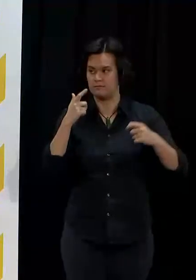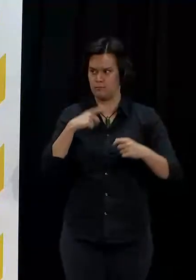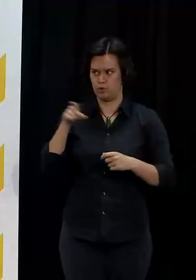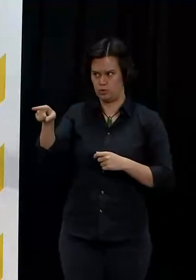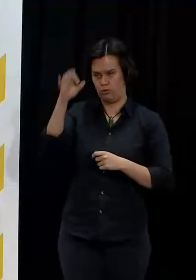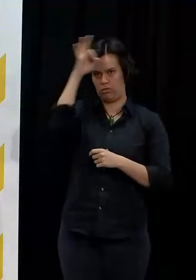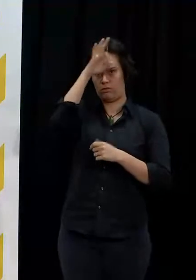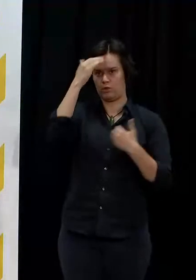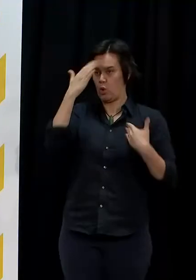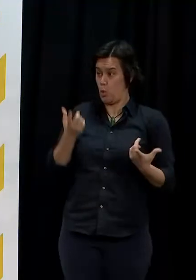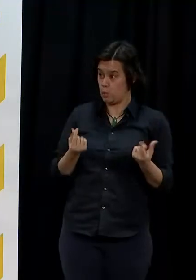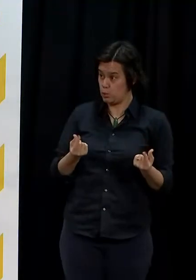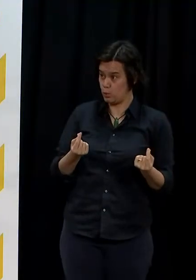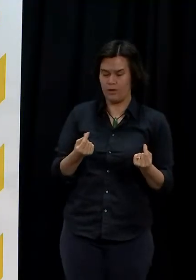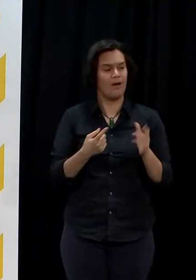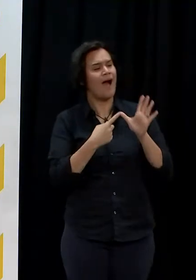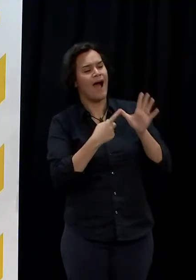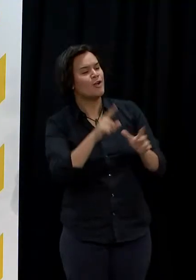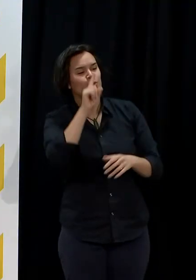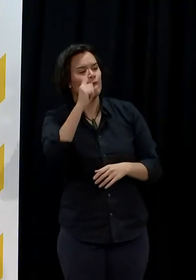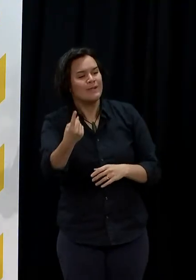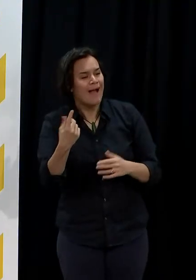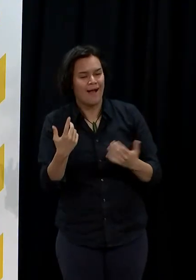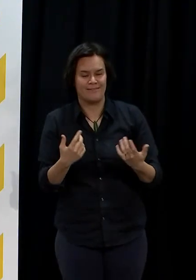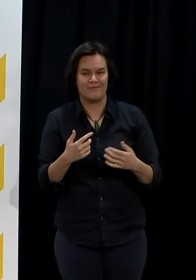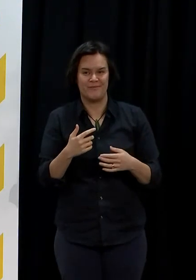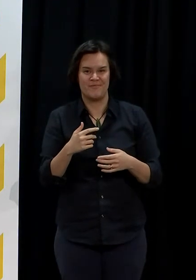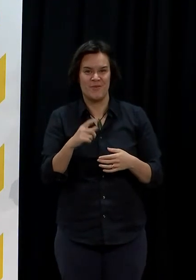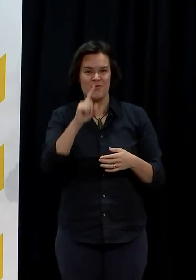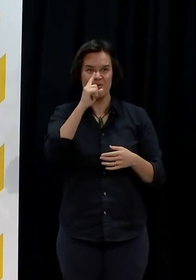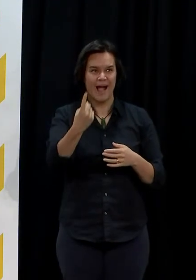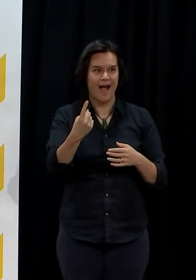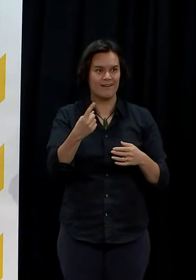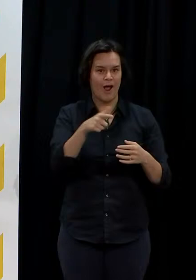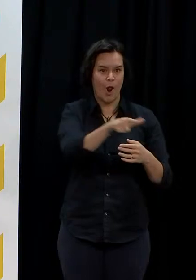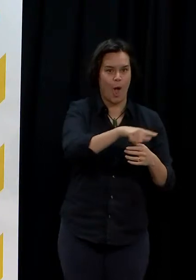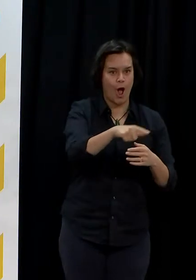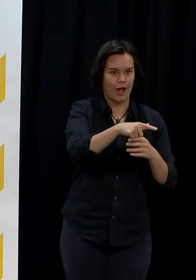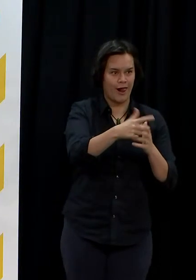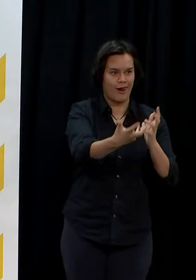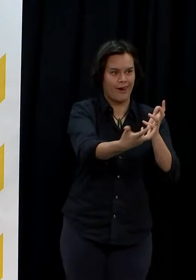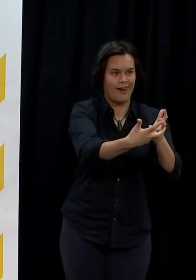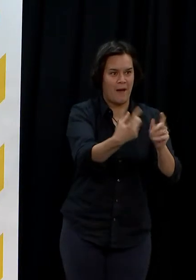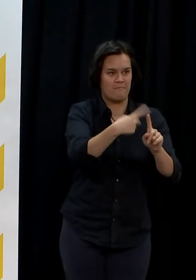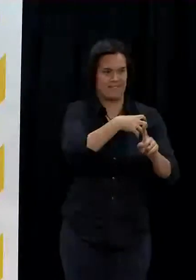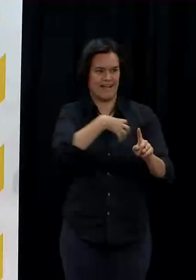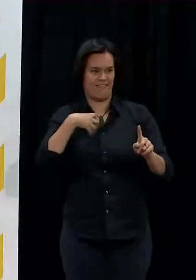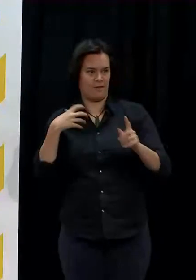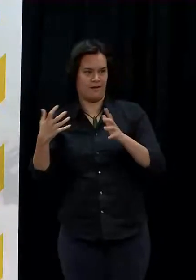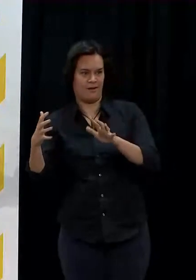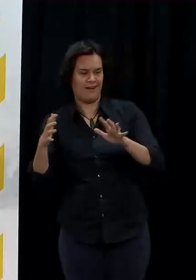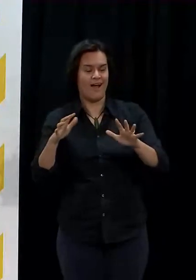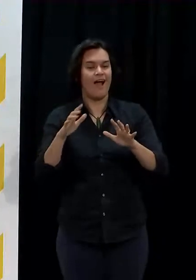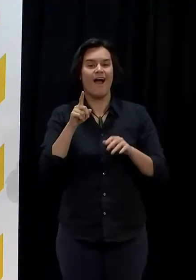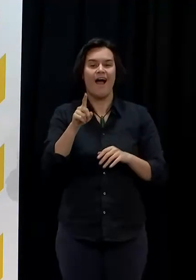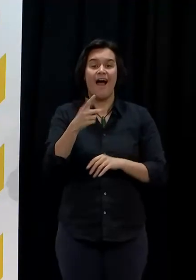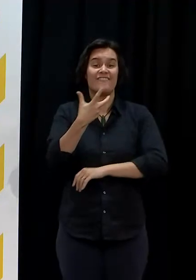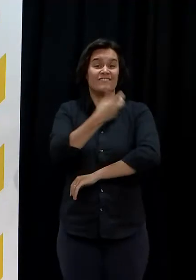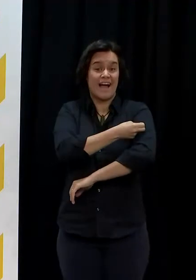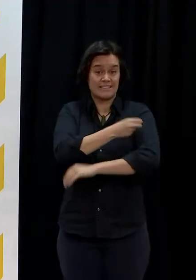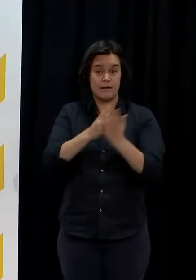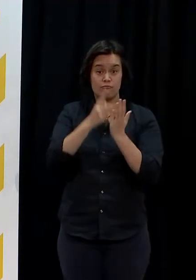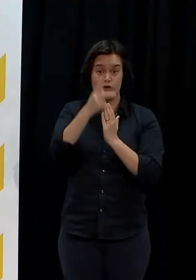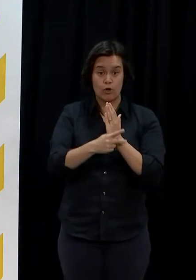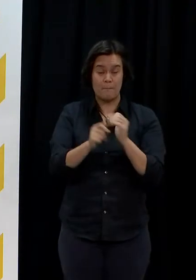to the Māori vaccine rollout? you can't have it both ways. So of course we have a duty to make sure that we are making the vaccination programme